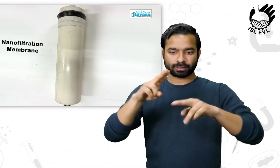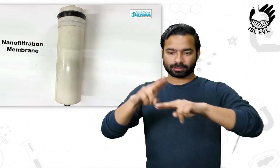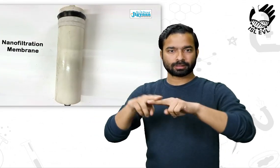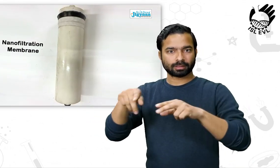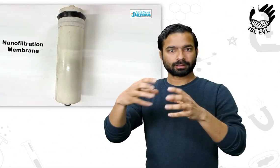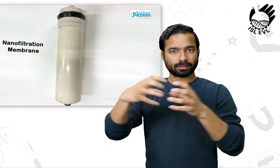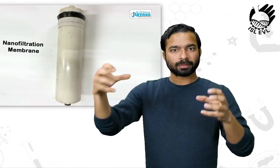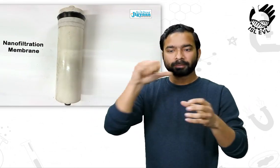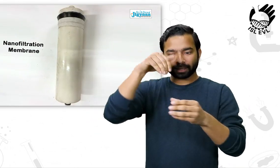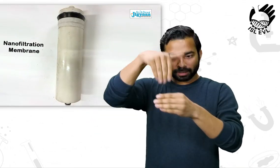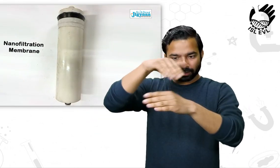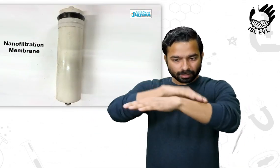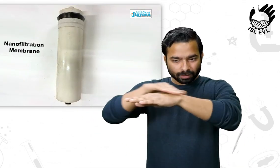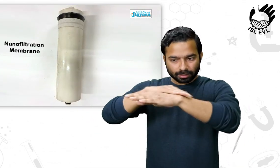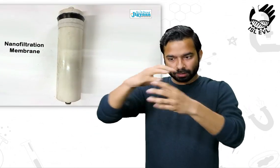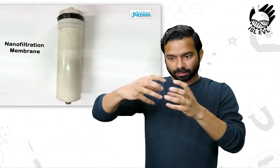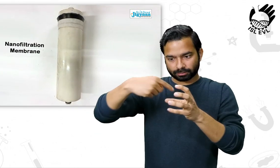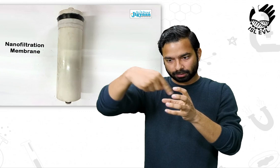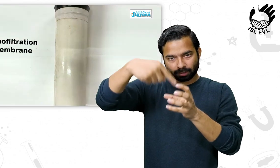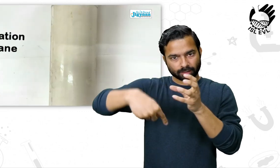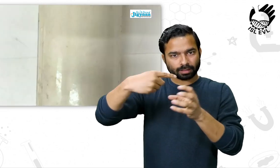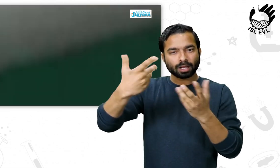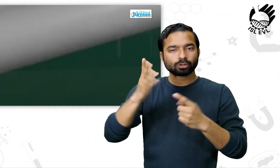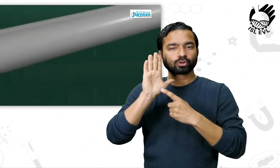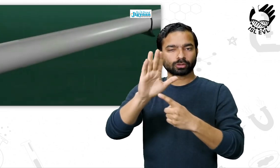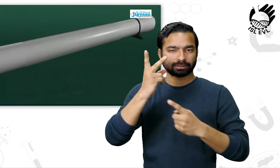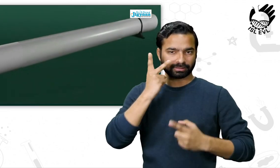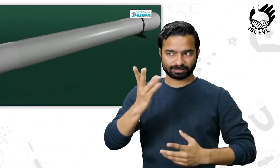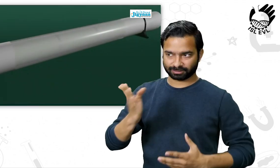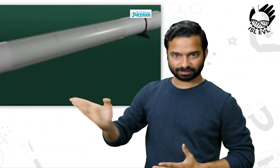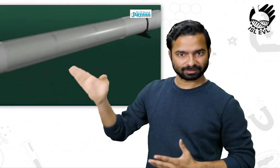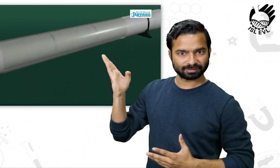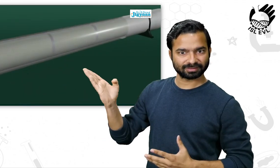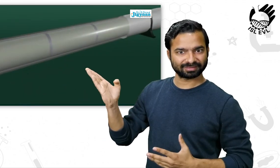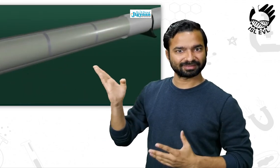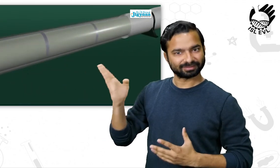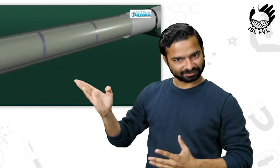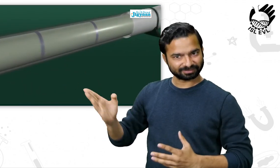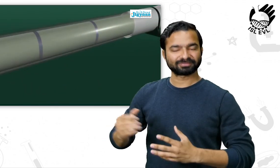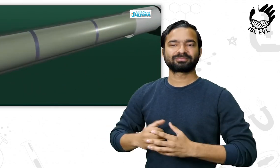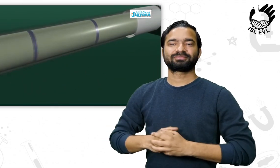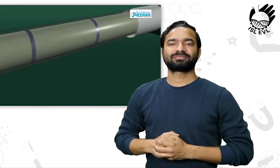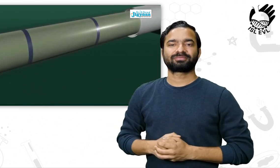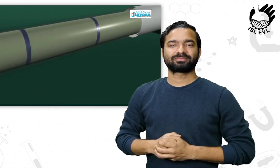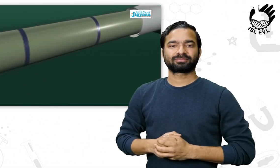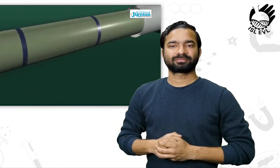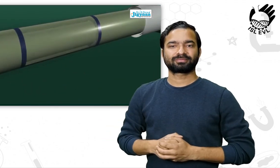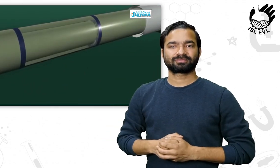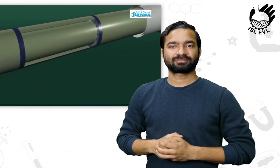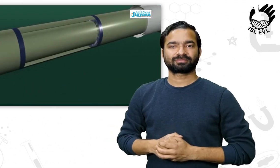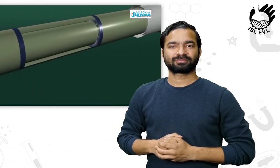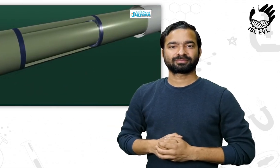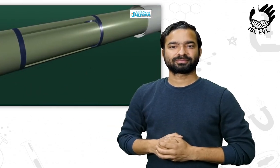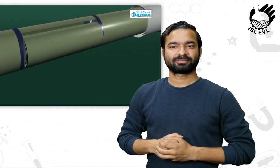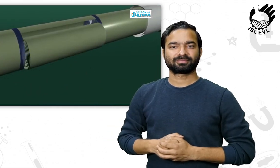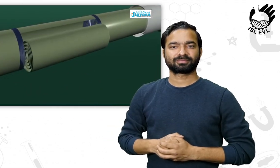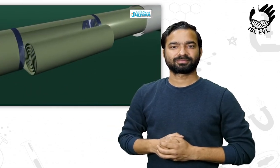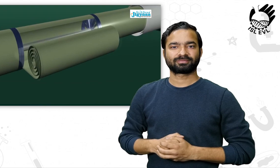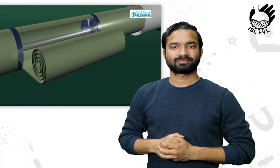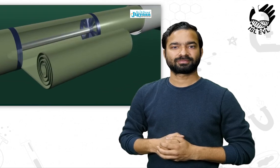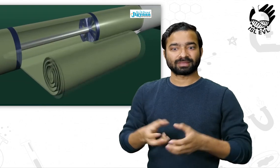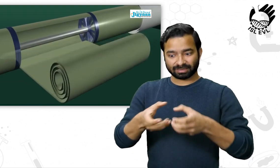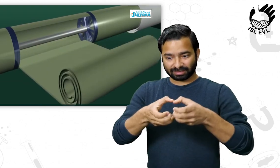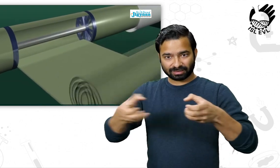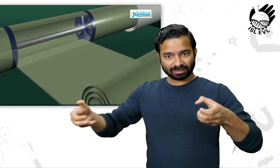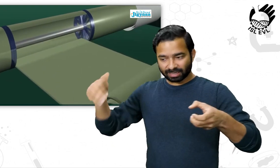Nanofiltration In nanofiltration, the membrane or the filter used is around